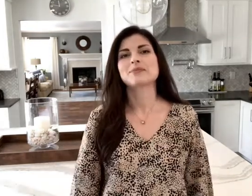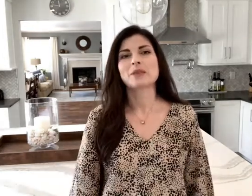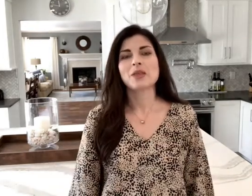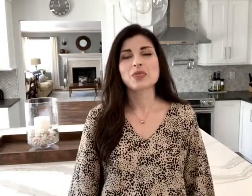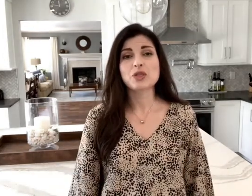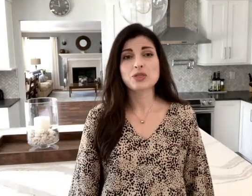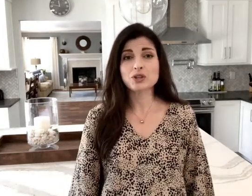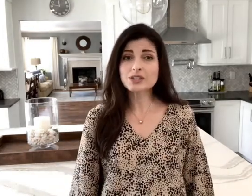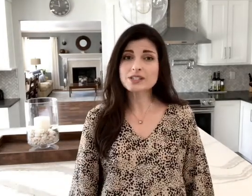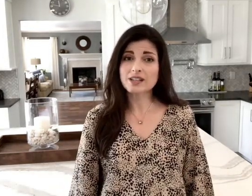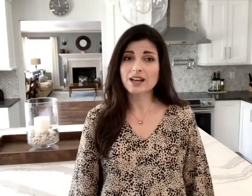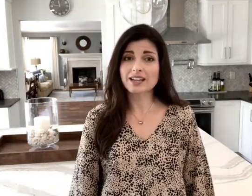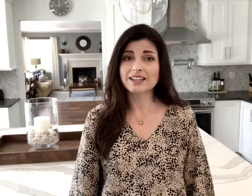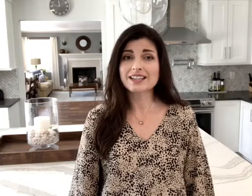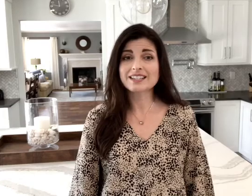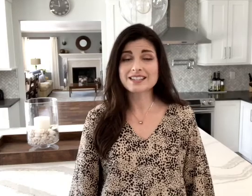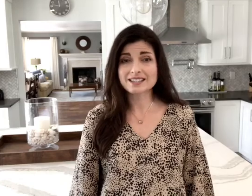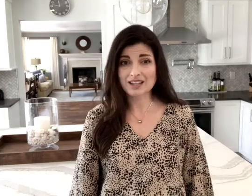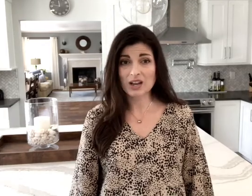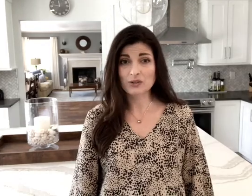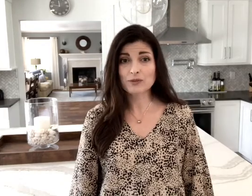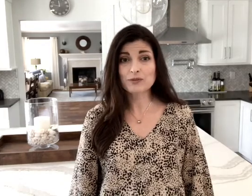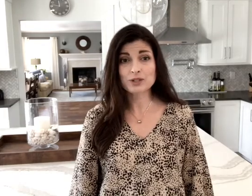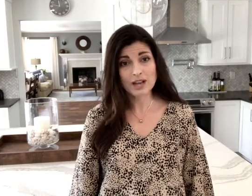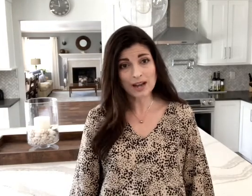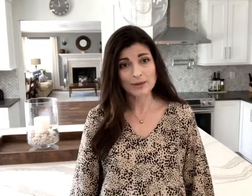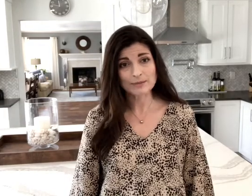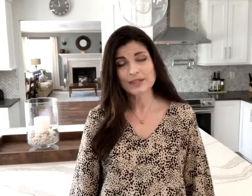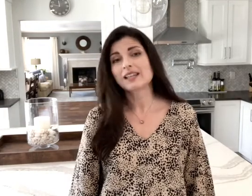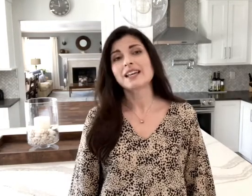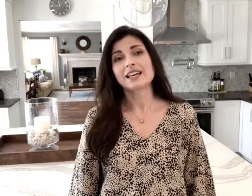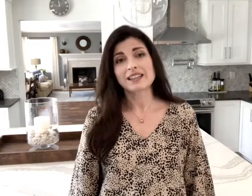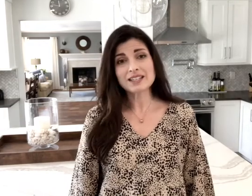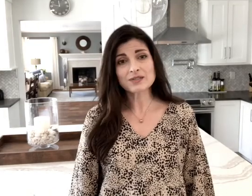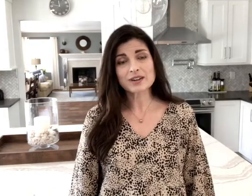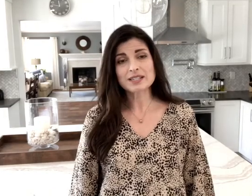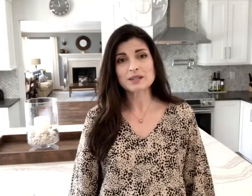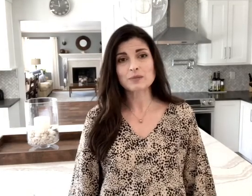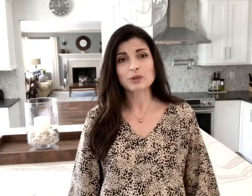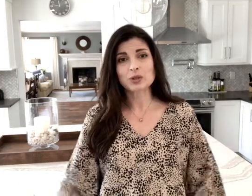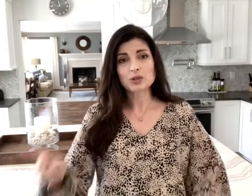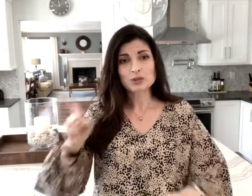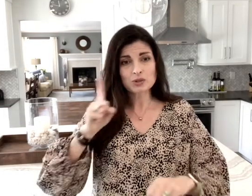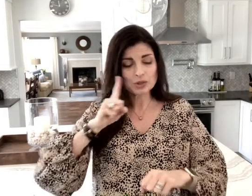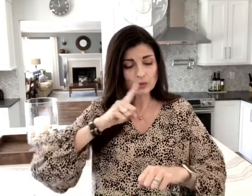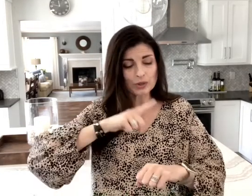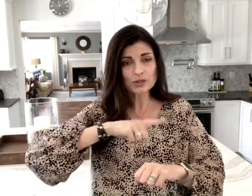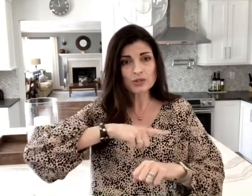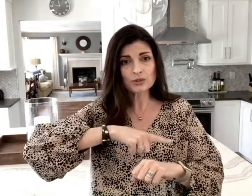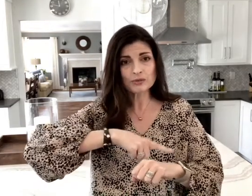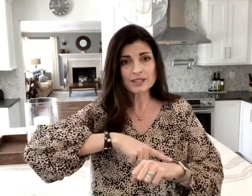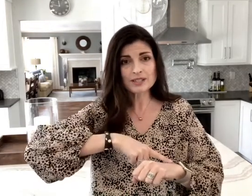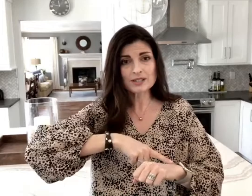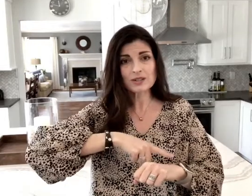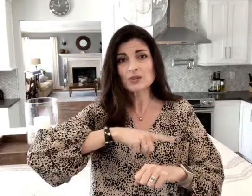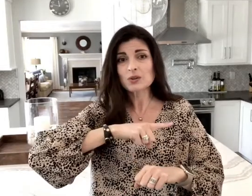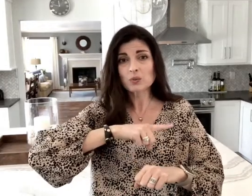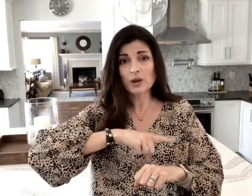The third sign is the sign for time and that's very simple. You just point to your wrist where